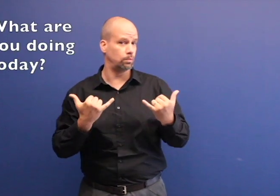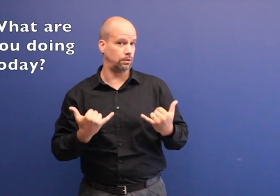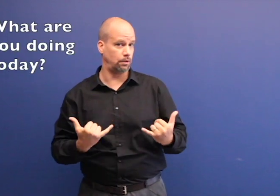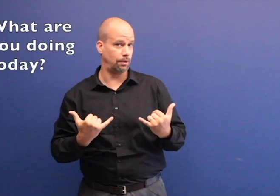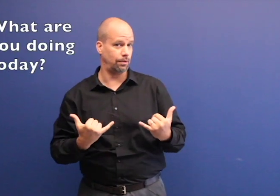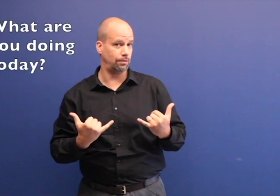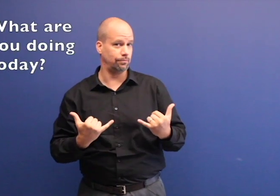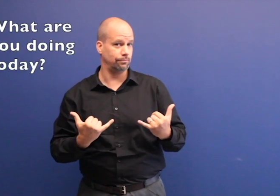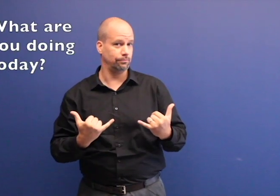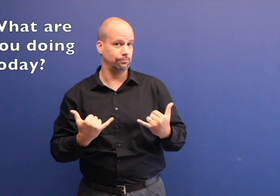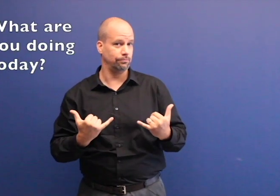What are you doing today?